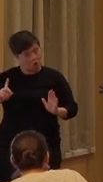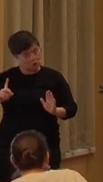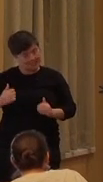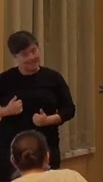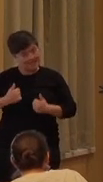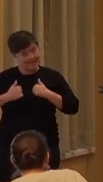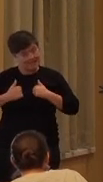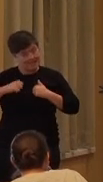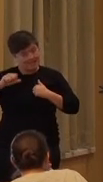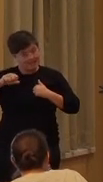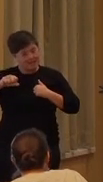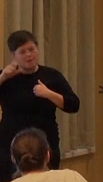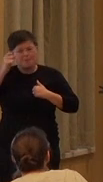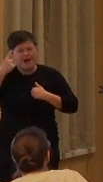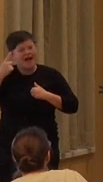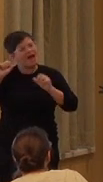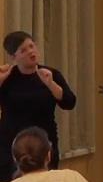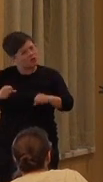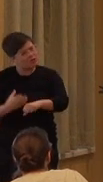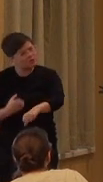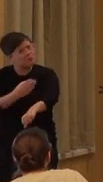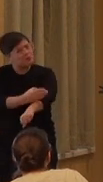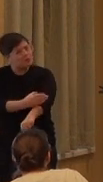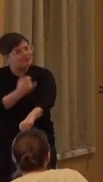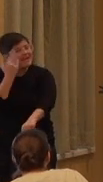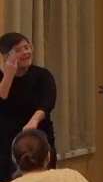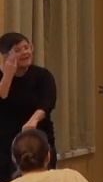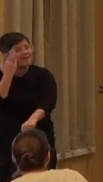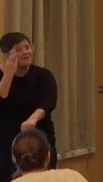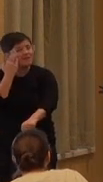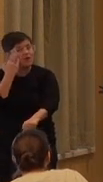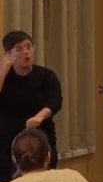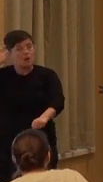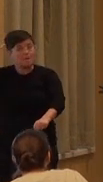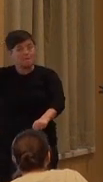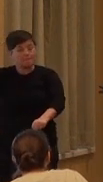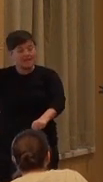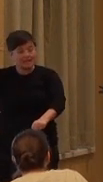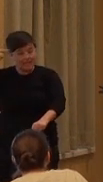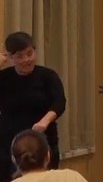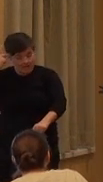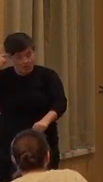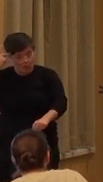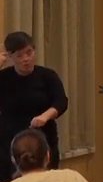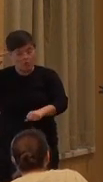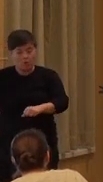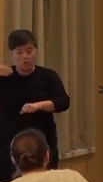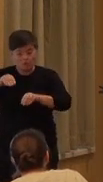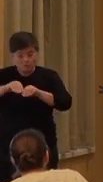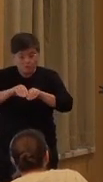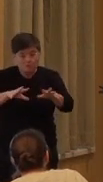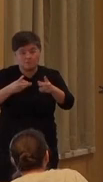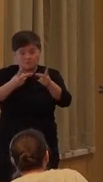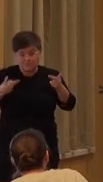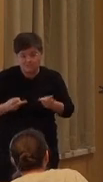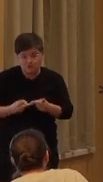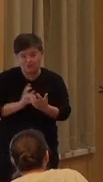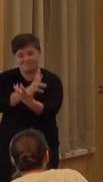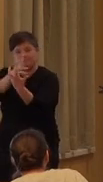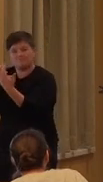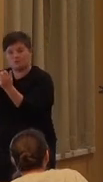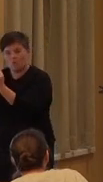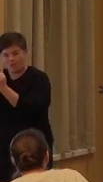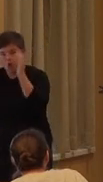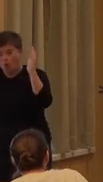but I think it could be improved if we better connected political dissent and hope. Now,